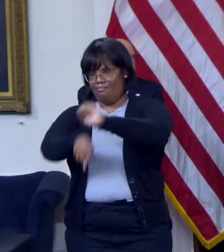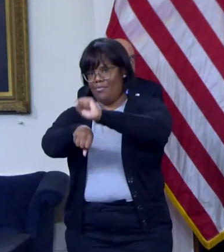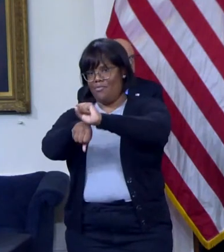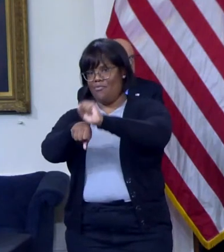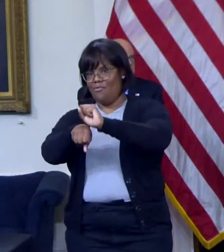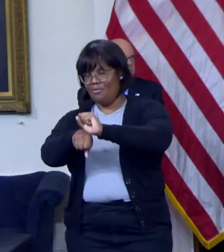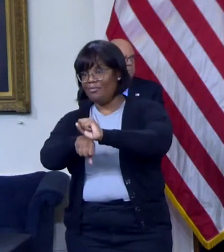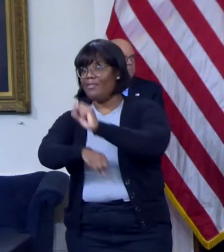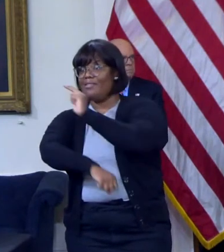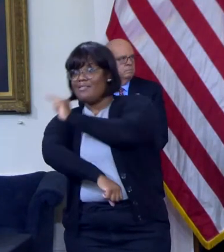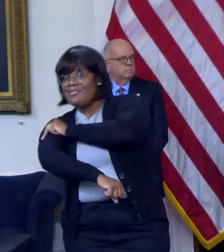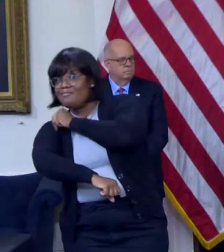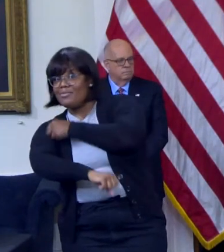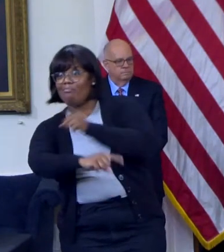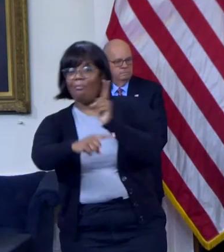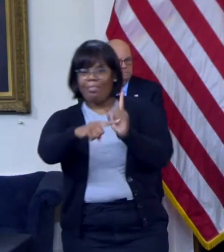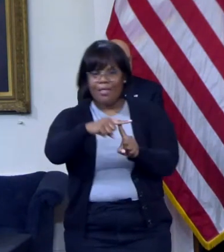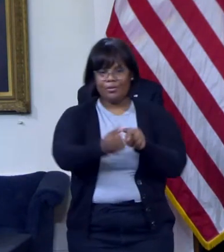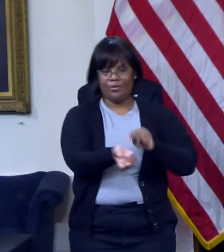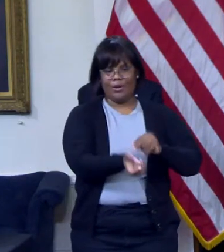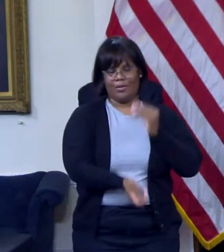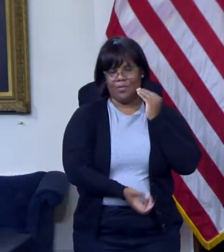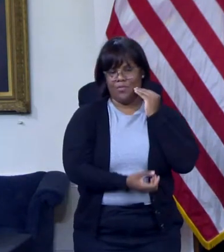in skilled nursing and rehab centers.